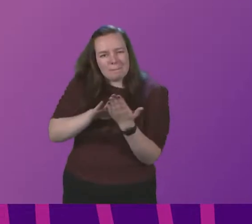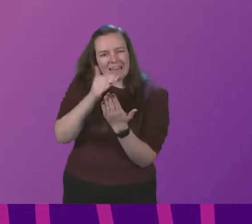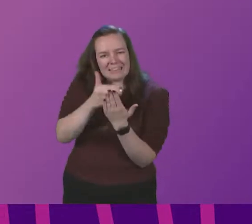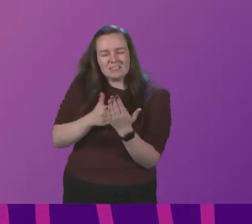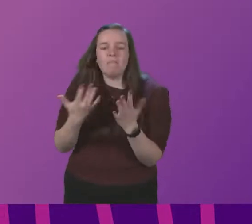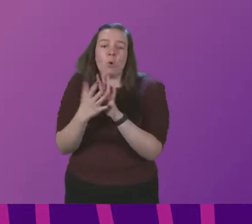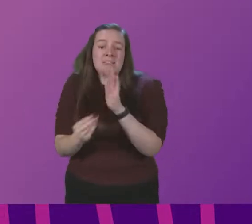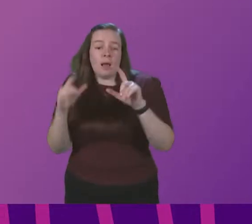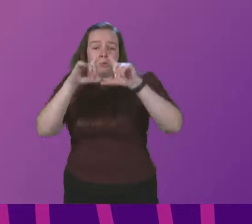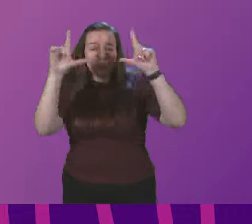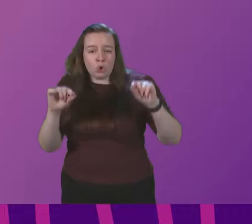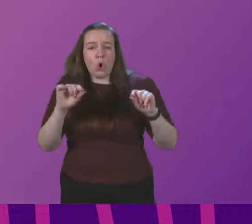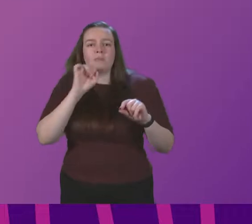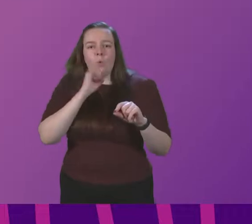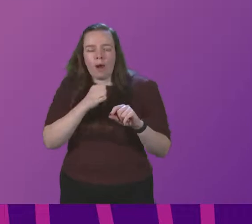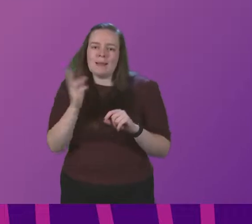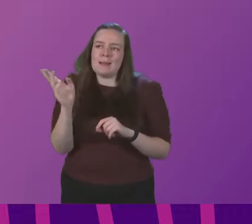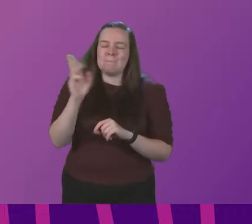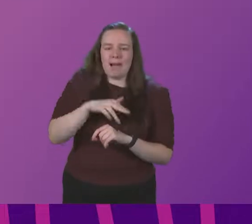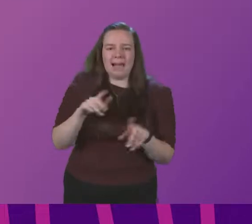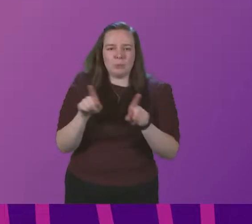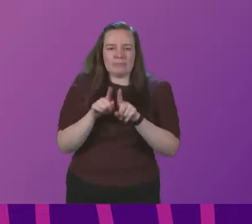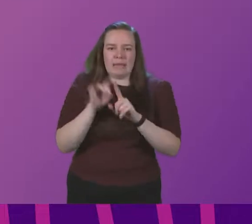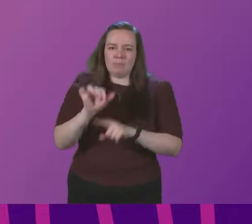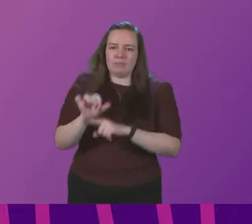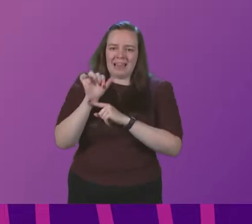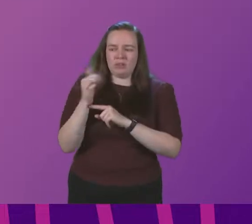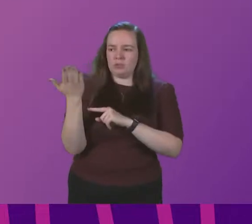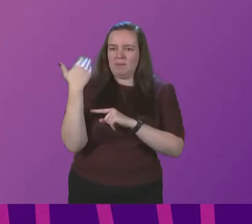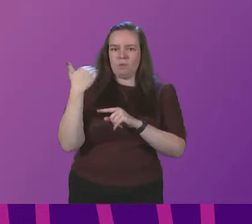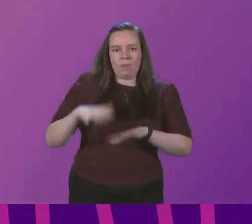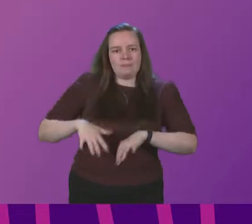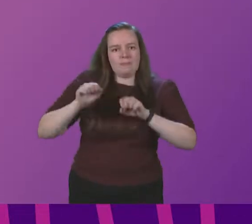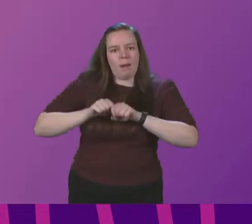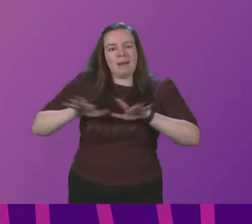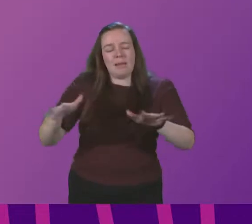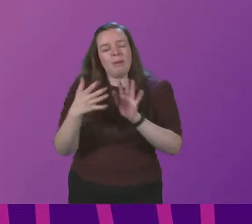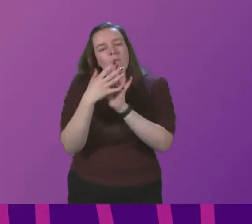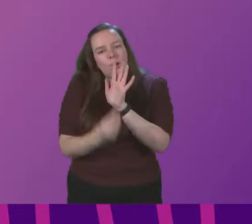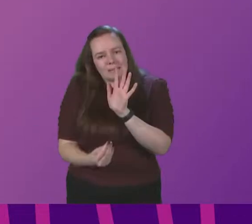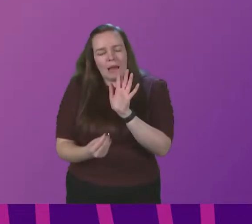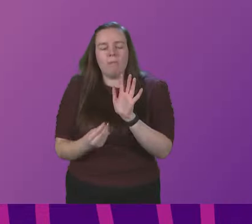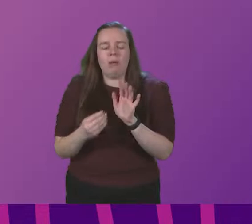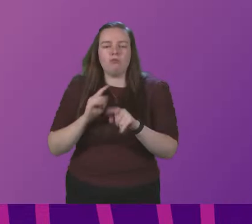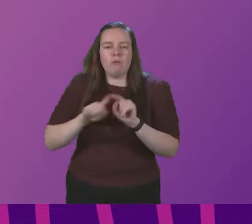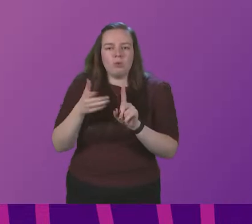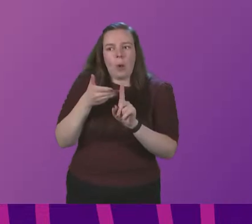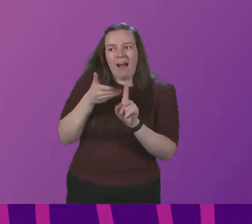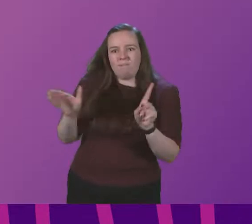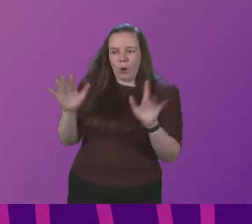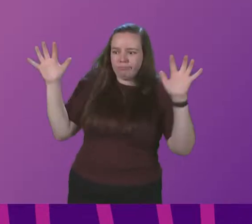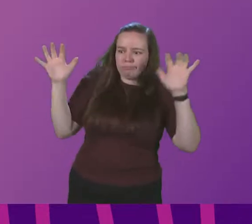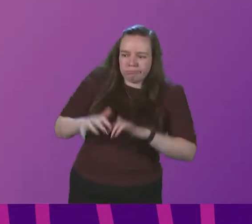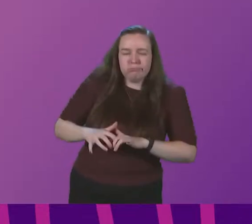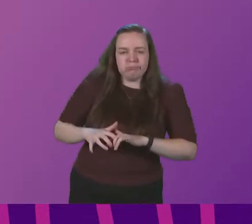retail, it will involve a return to the kind of protections in place at the start of the pandemic. For example, measures to avoid crowding and